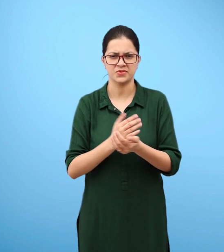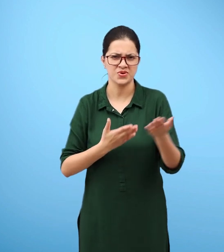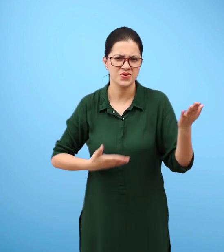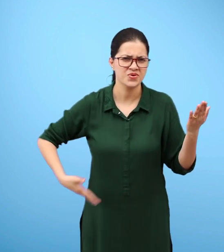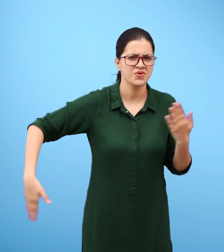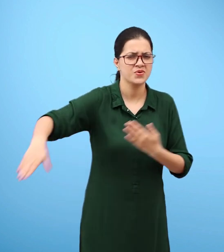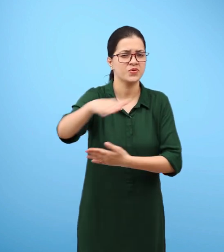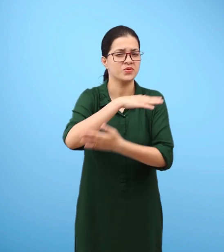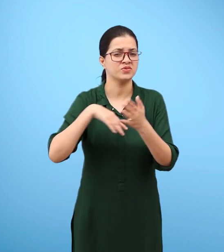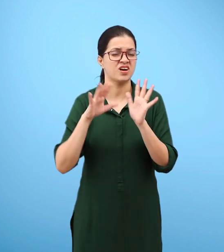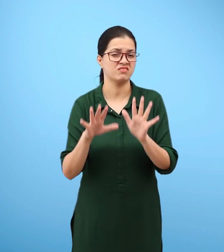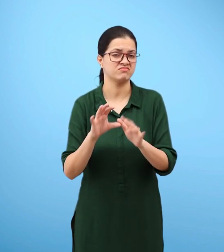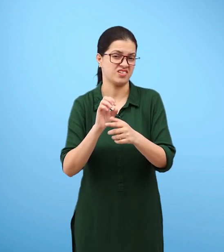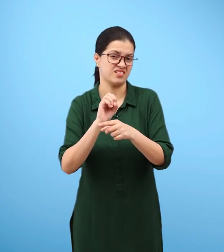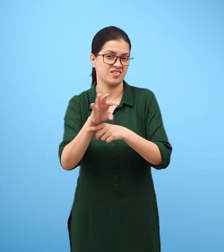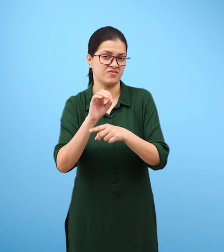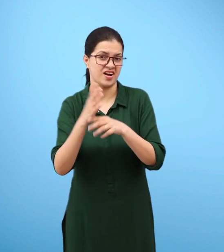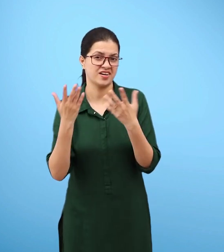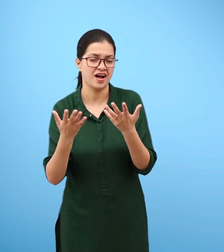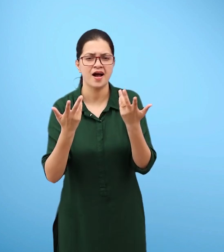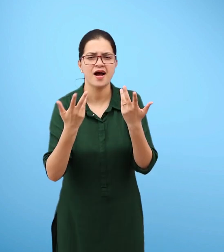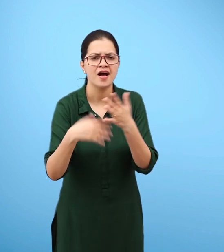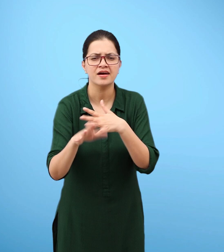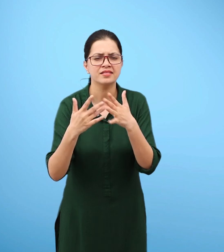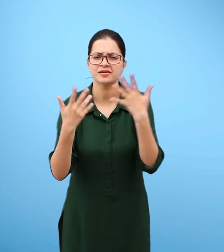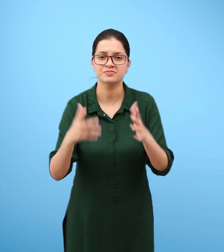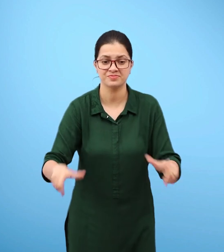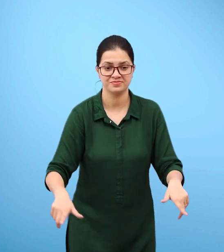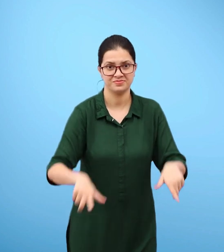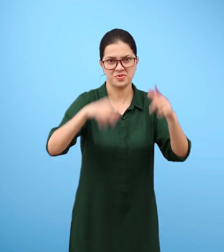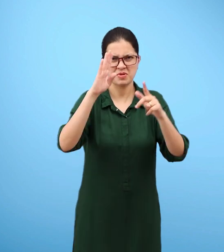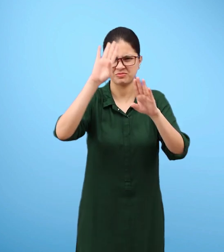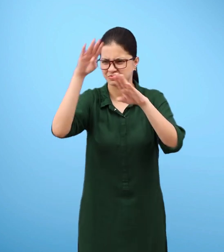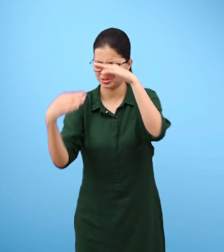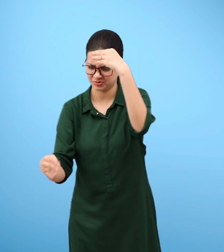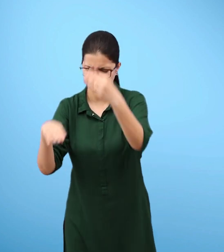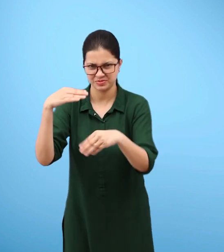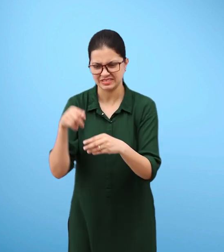It is advisable not to burn dry leaves and discarded remains of the crop,